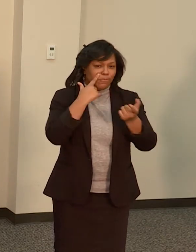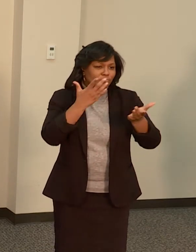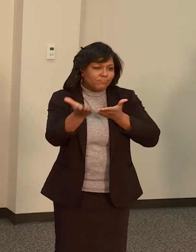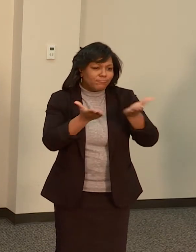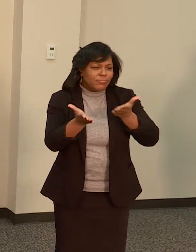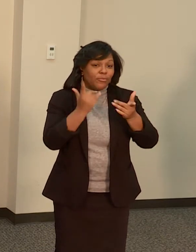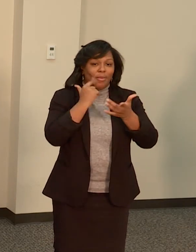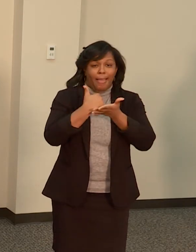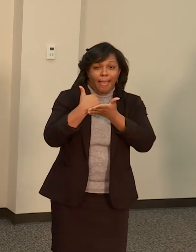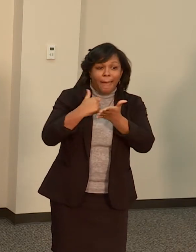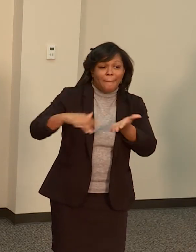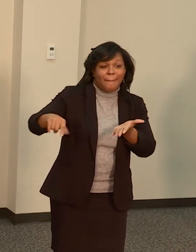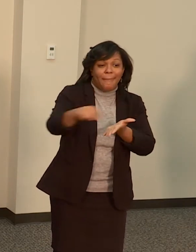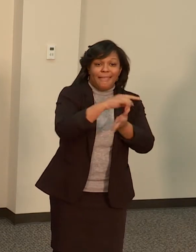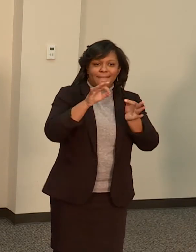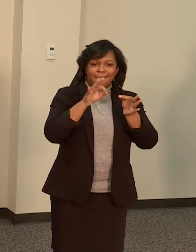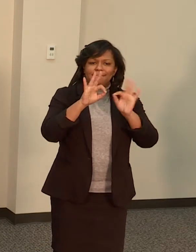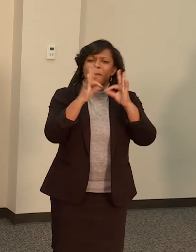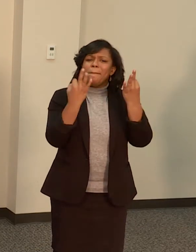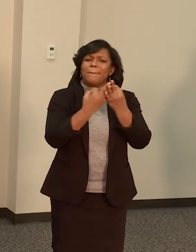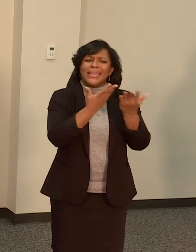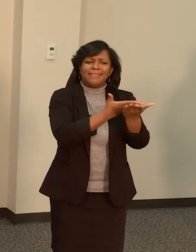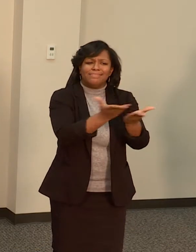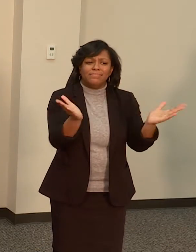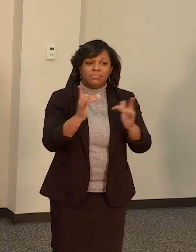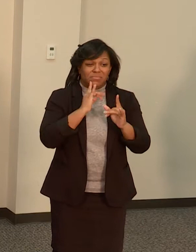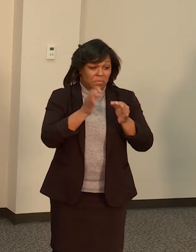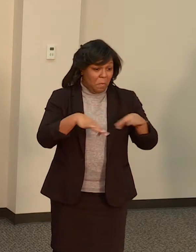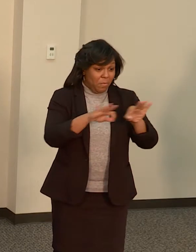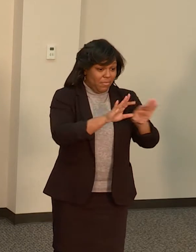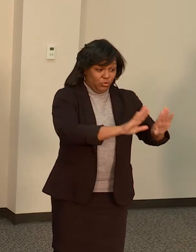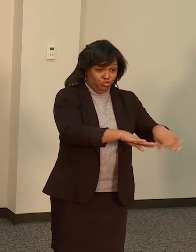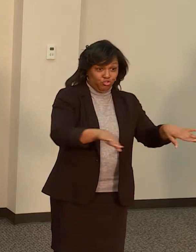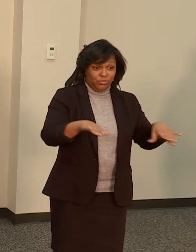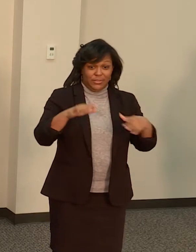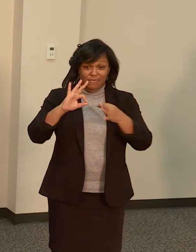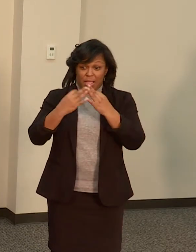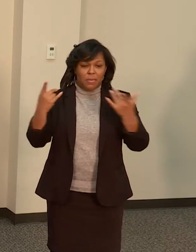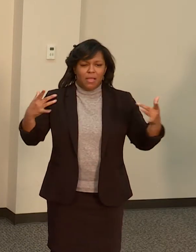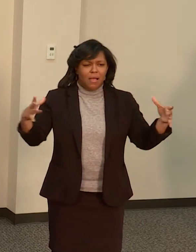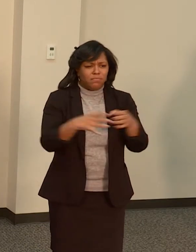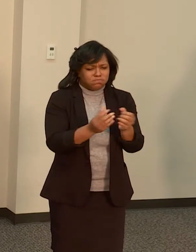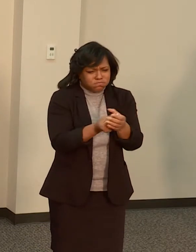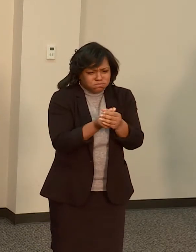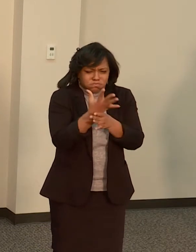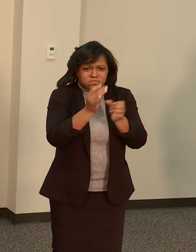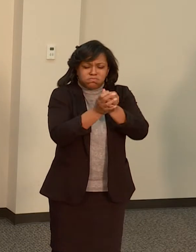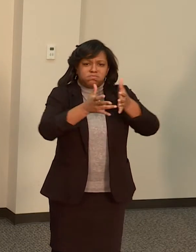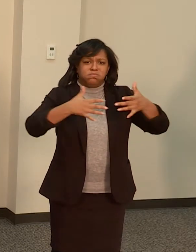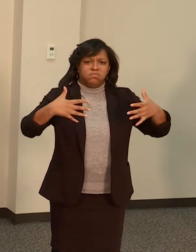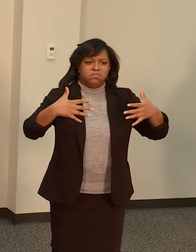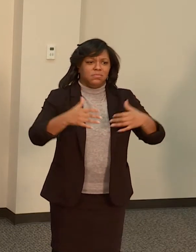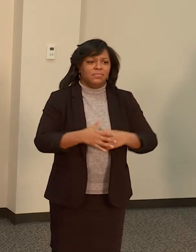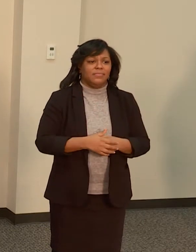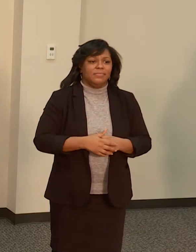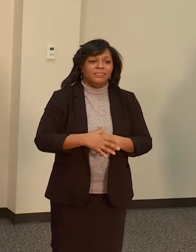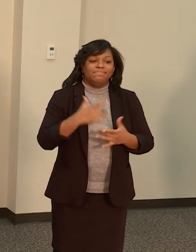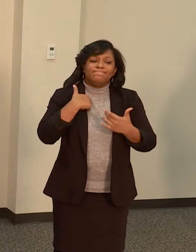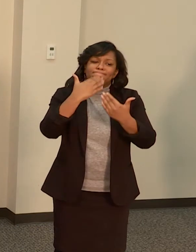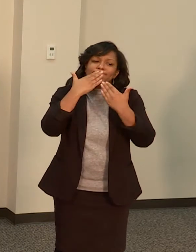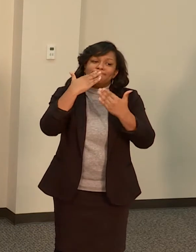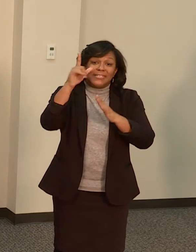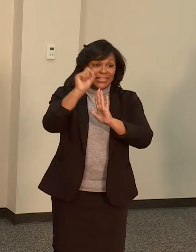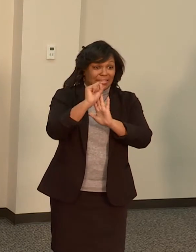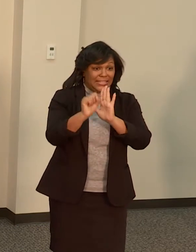we continue this work so children and families thrive. We'd like to thank the state for increased funding on behalf of the Stable Homes Stable School